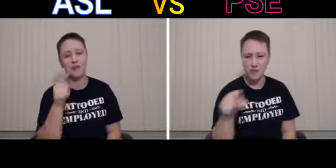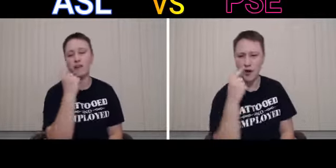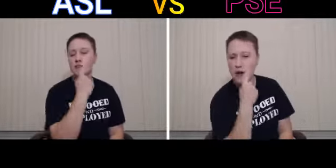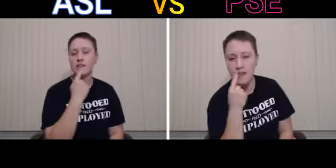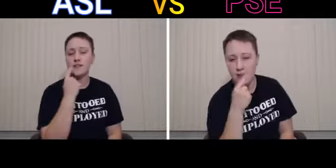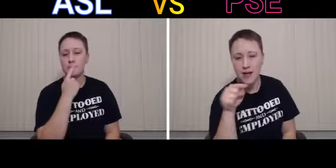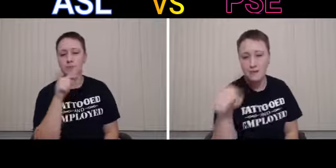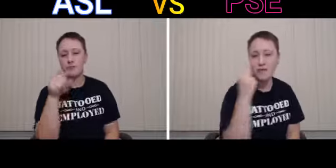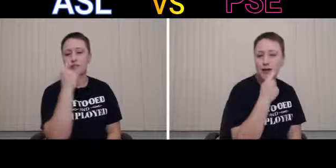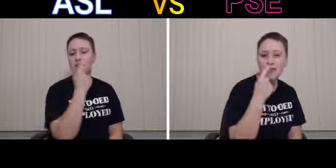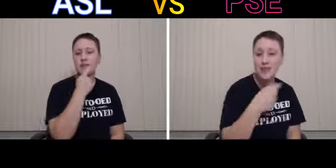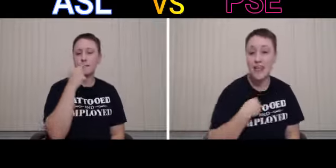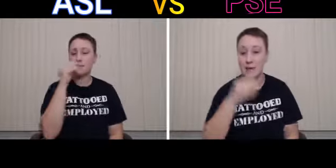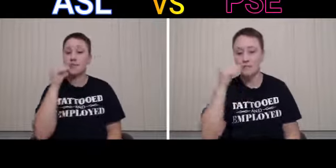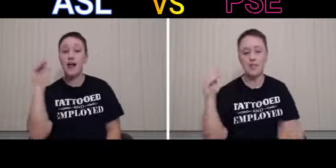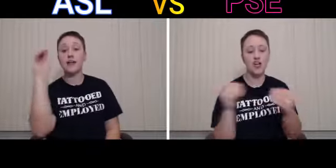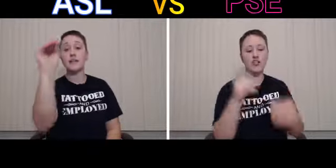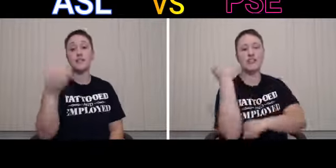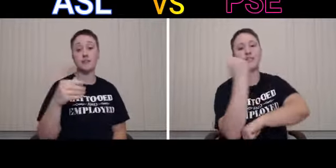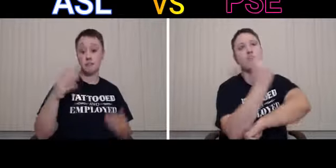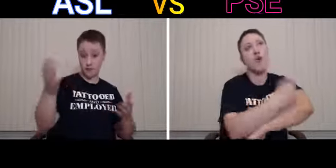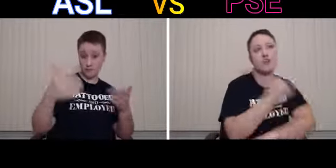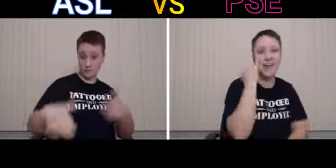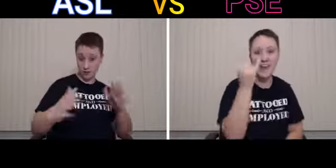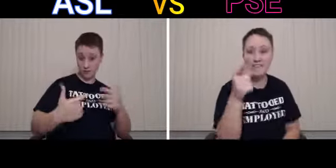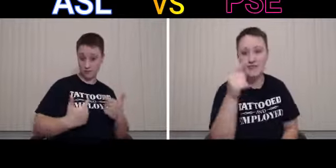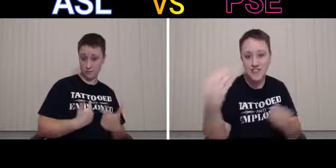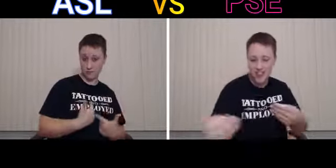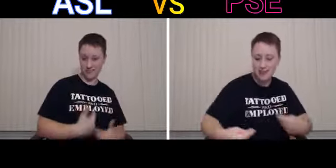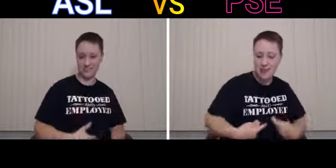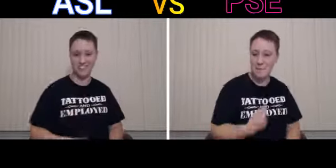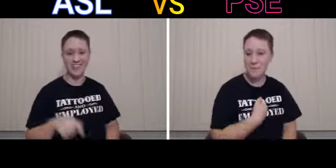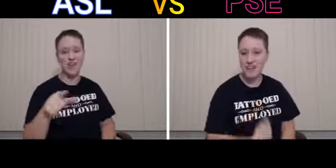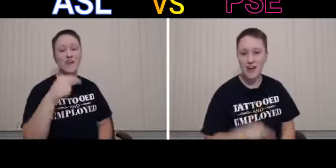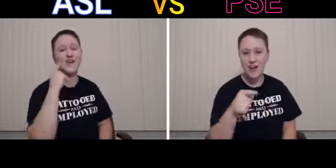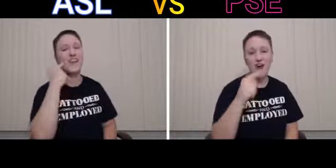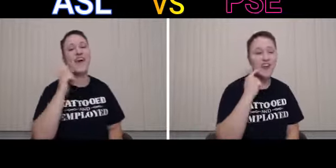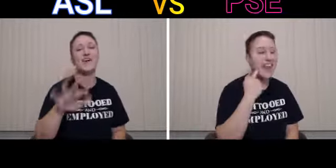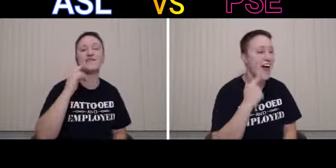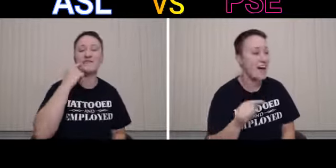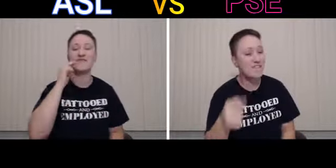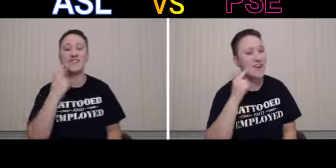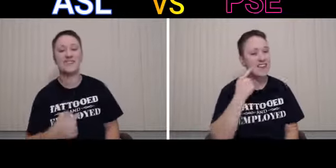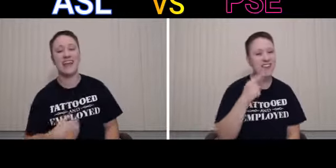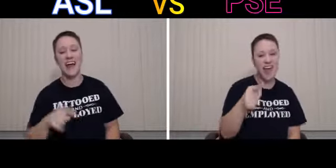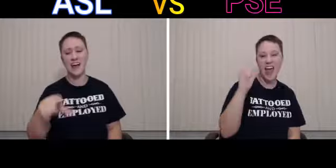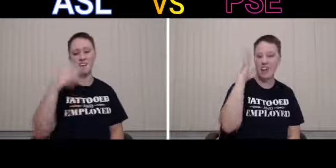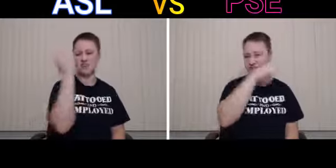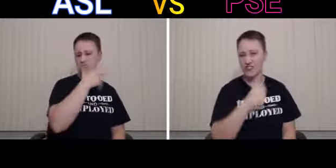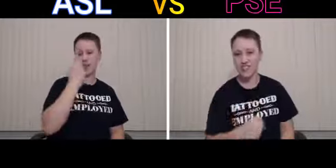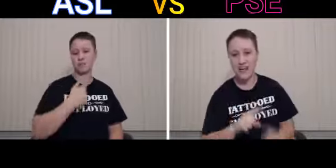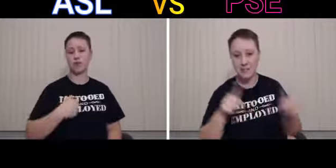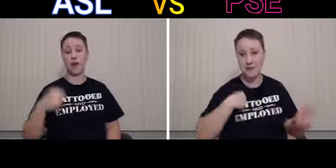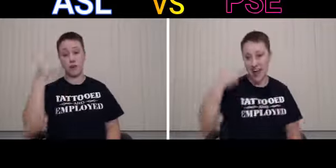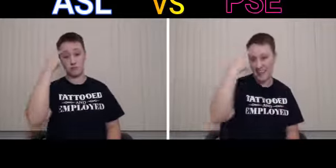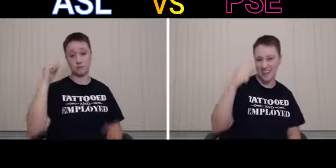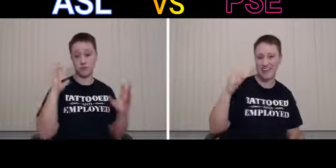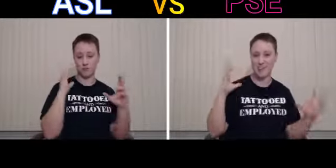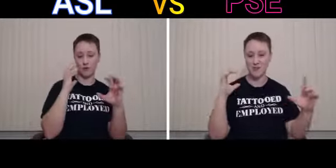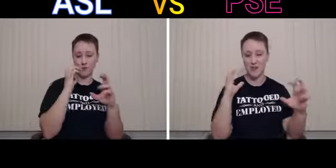Her lips, her lips I could kiss the whole day if she'd let me Her laugh, her laugh She hates what I think, it's